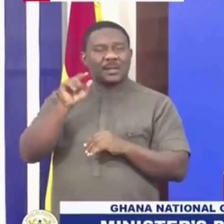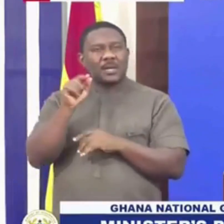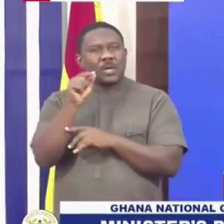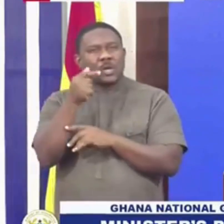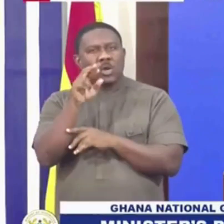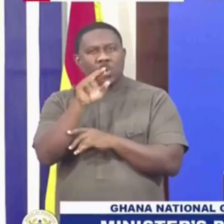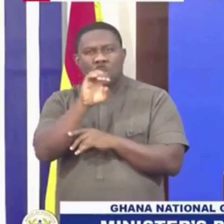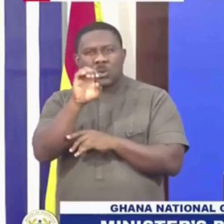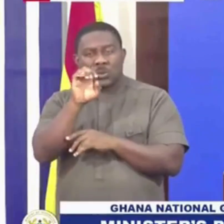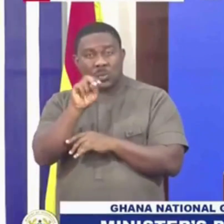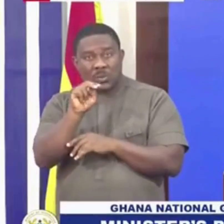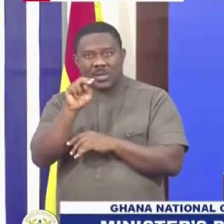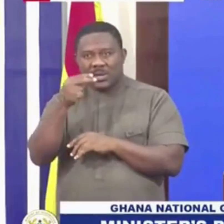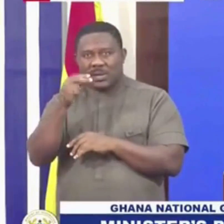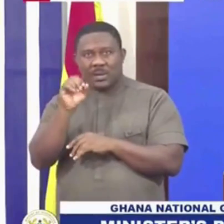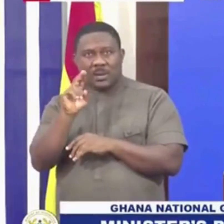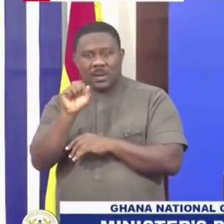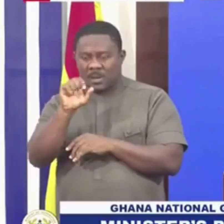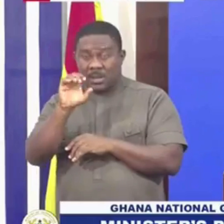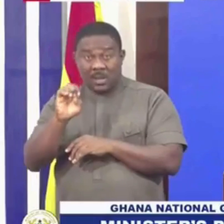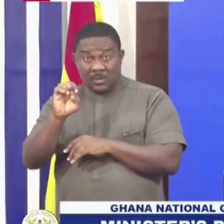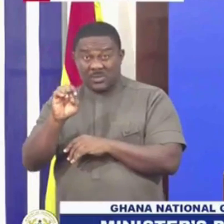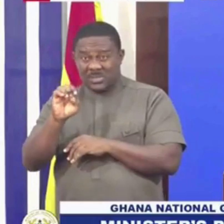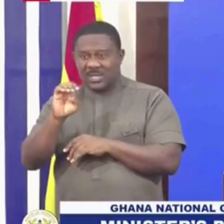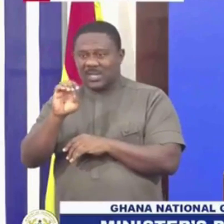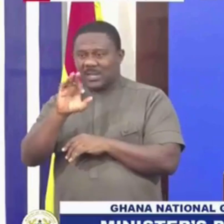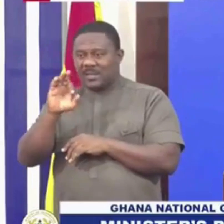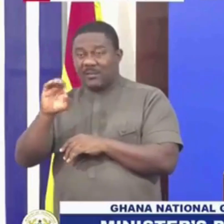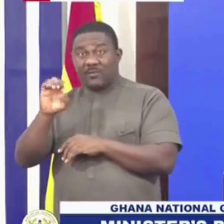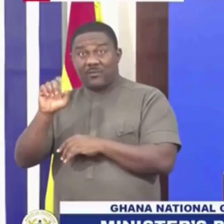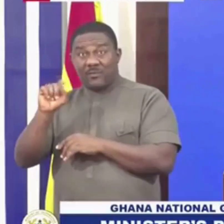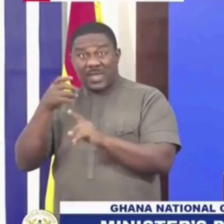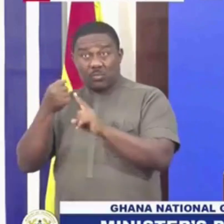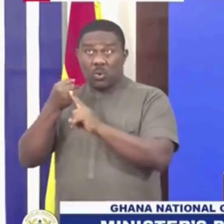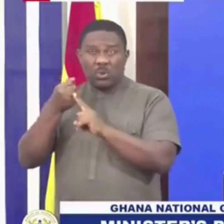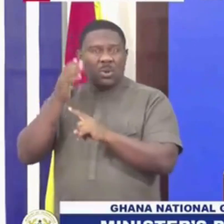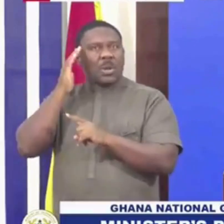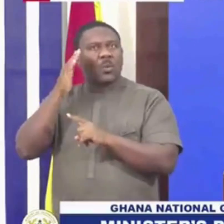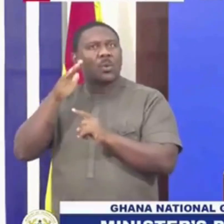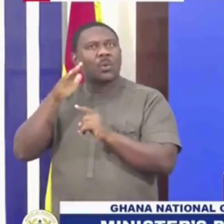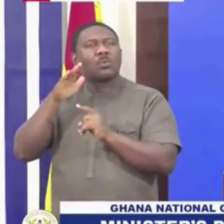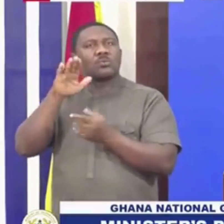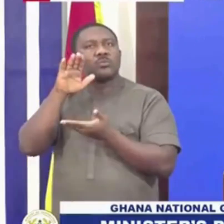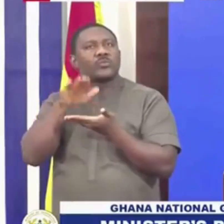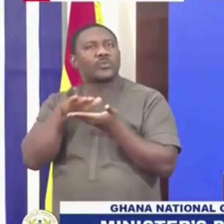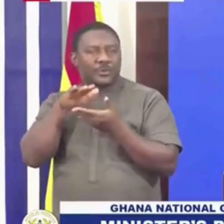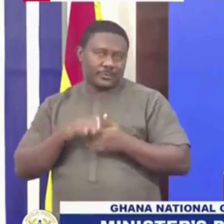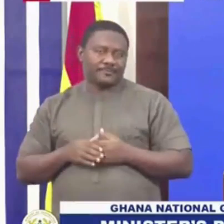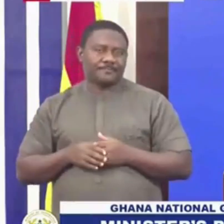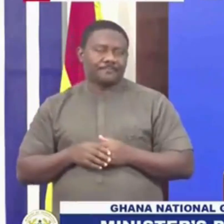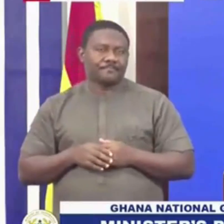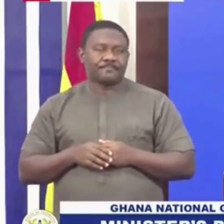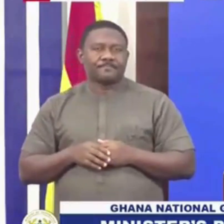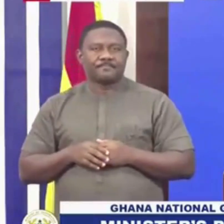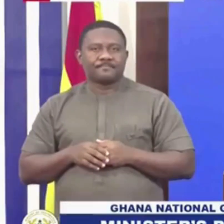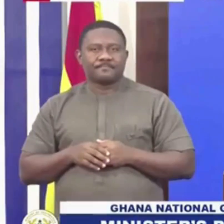it's not just the cost savings but also the atmospheric responsiveness when you use gas instead of liquid